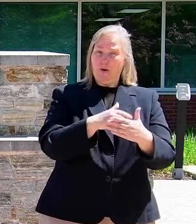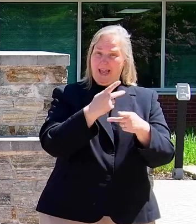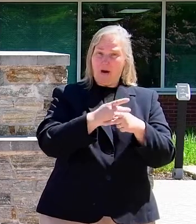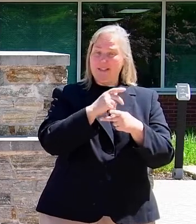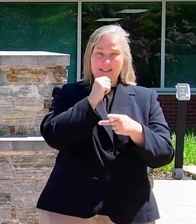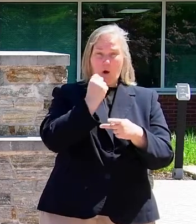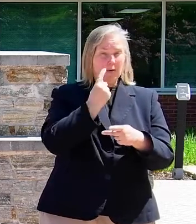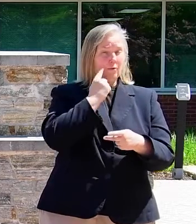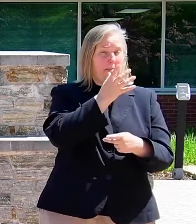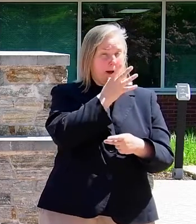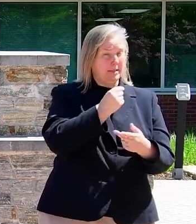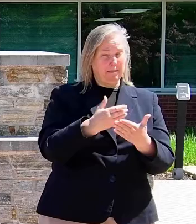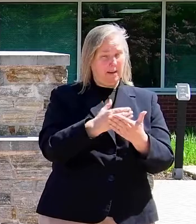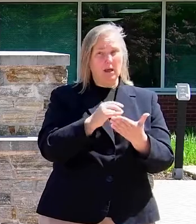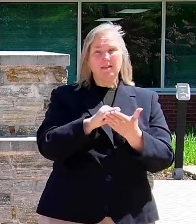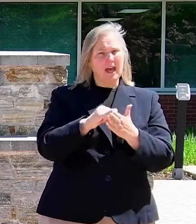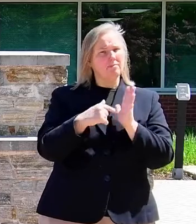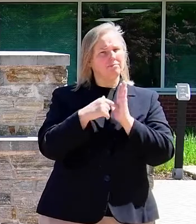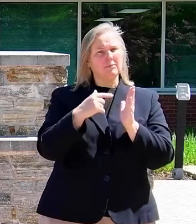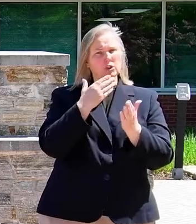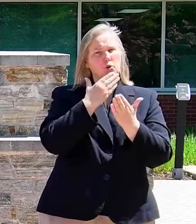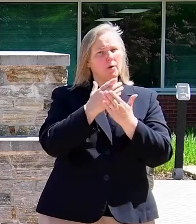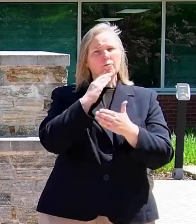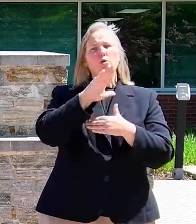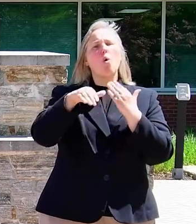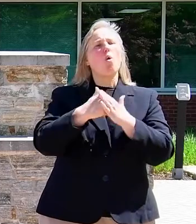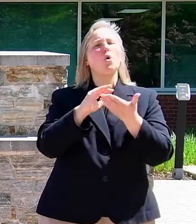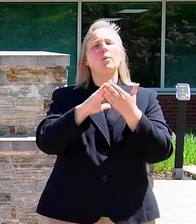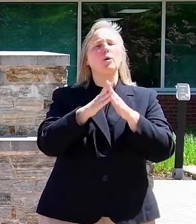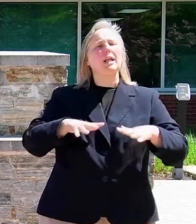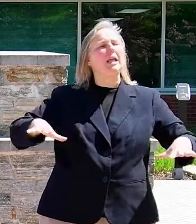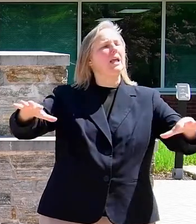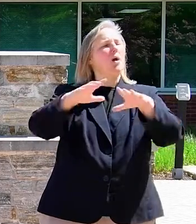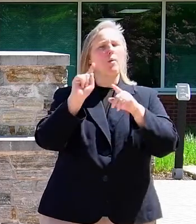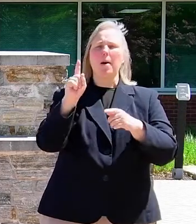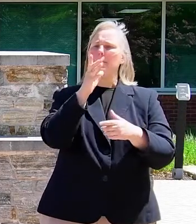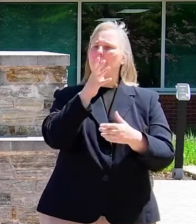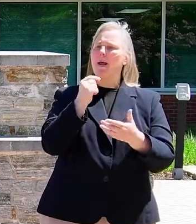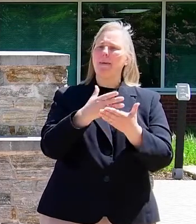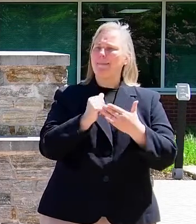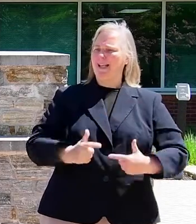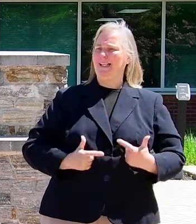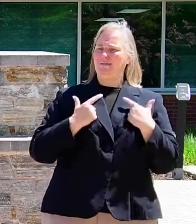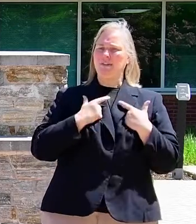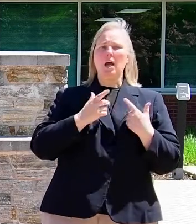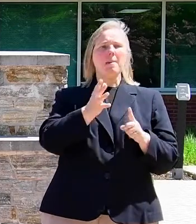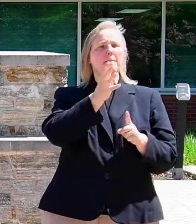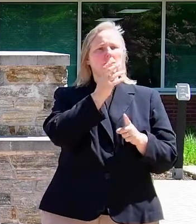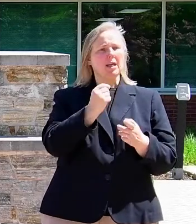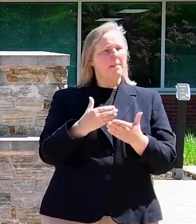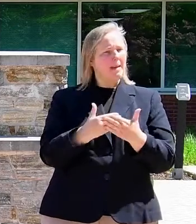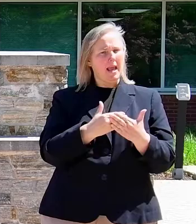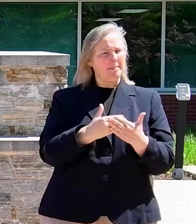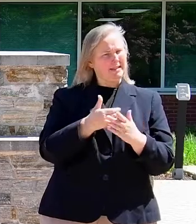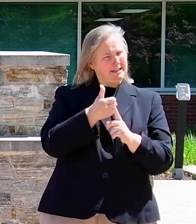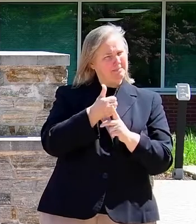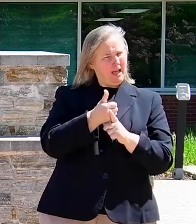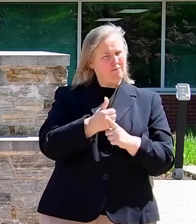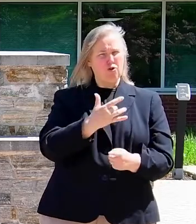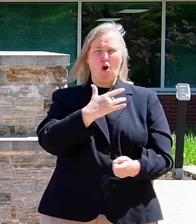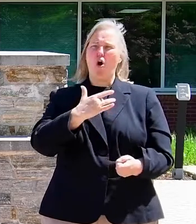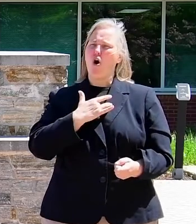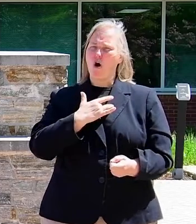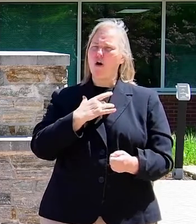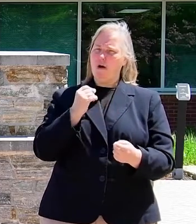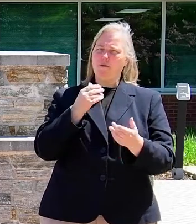entire community of which that mom and baby lives in. Mothers and babies are the heart of almost